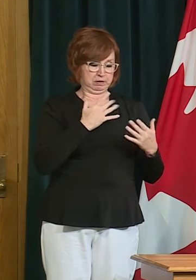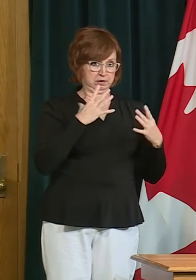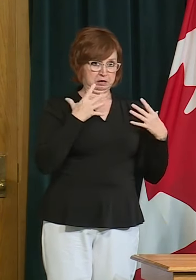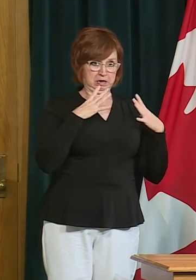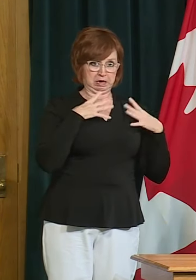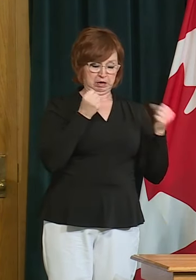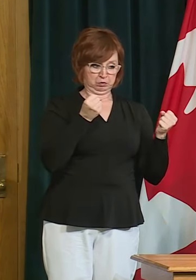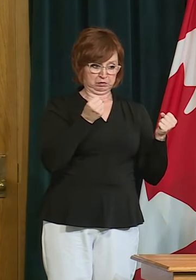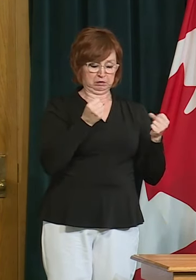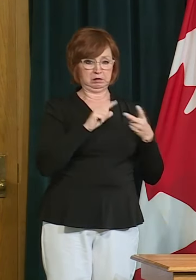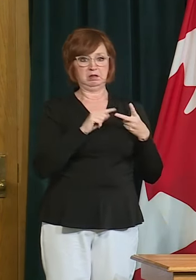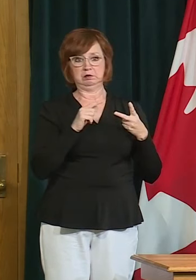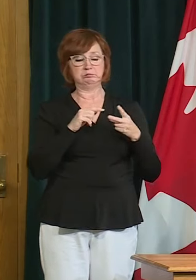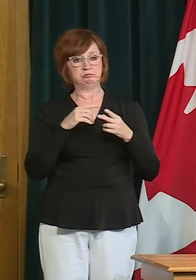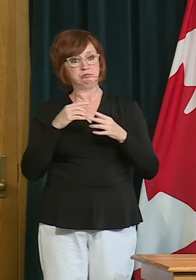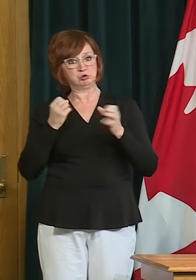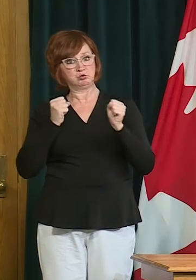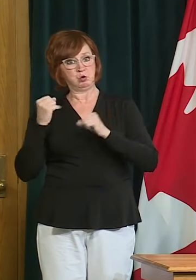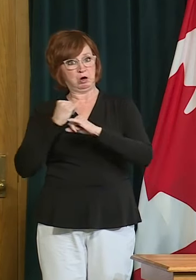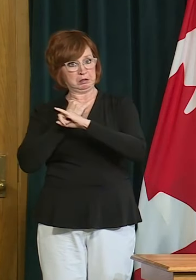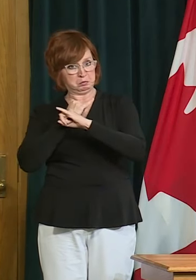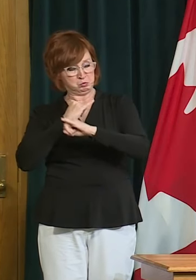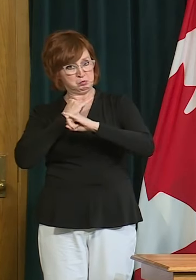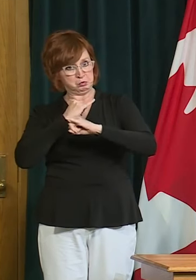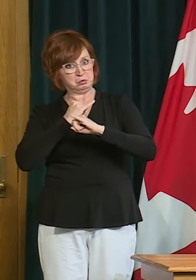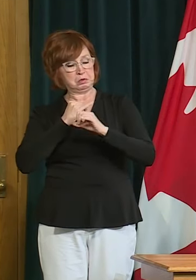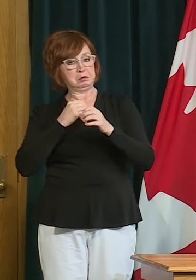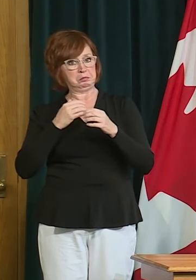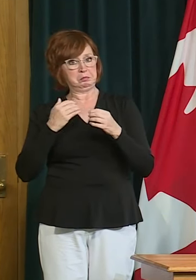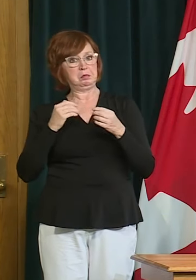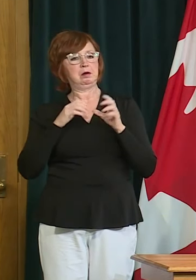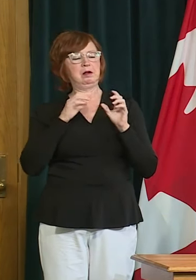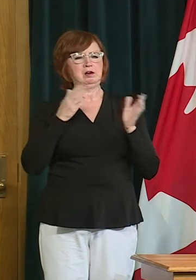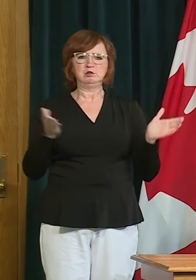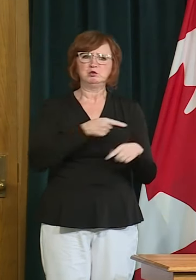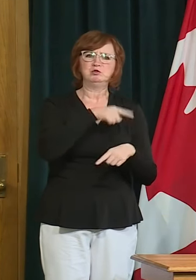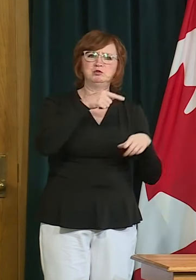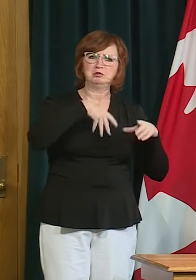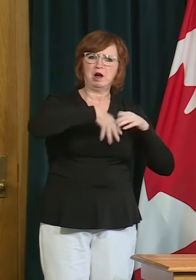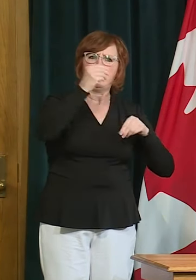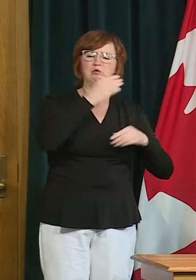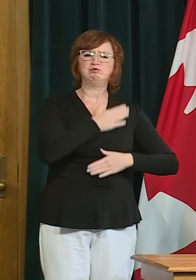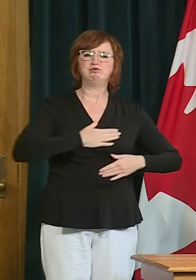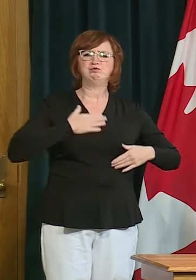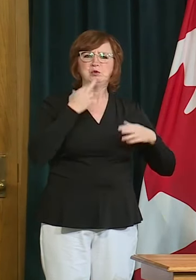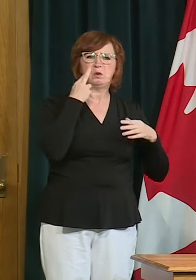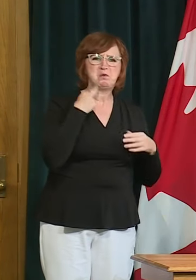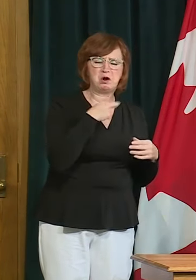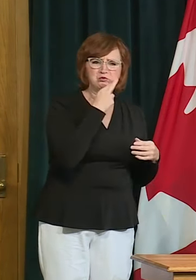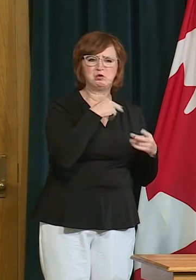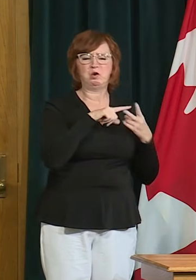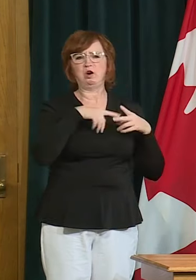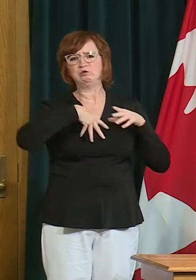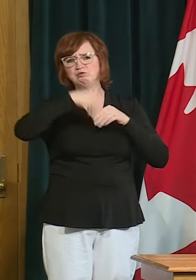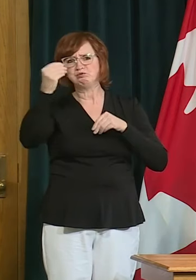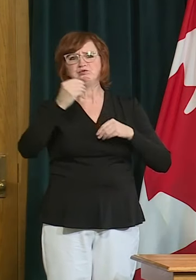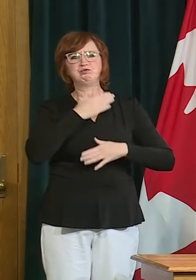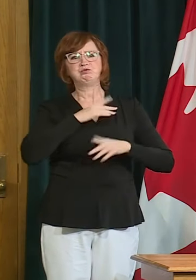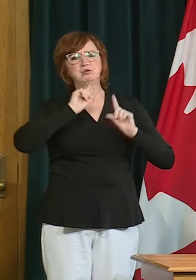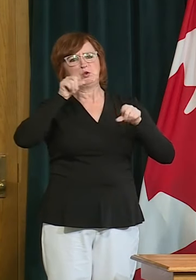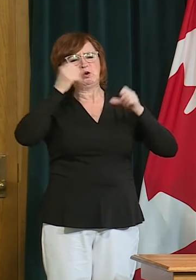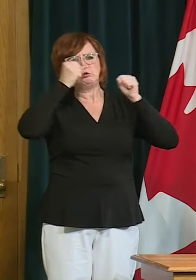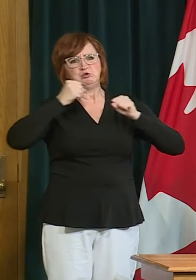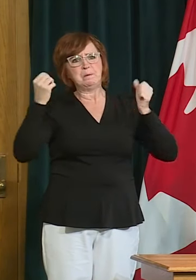going going out to your local gym or your local restaurant next week and to continue to support those local